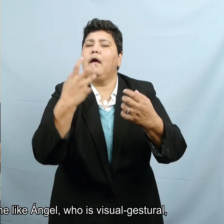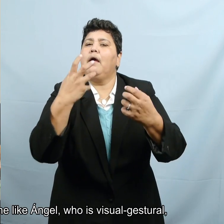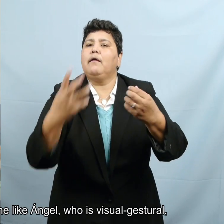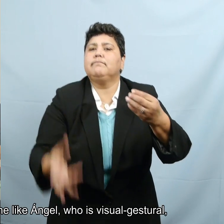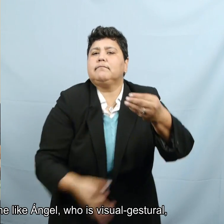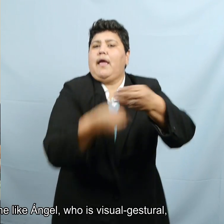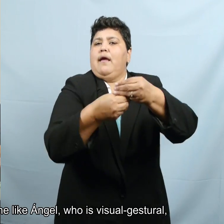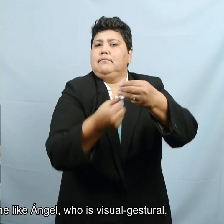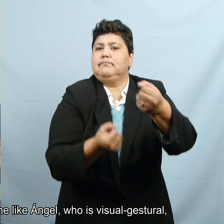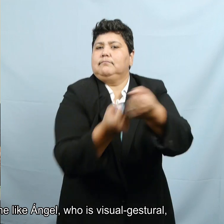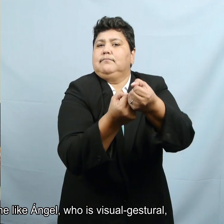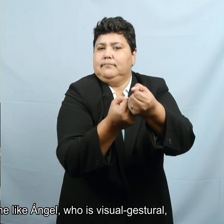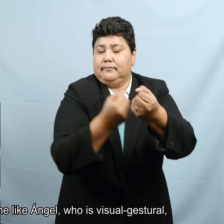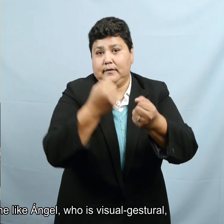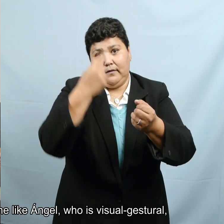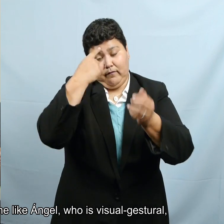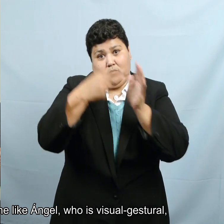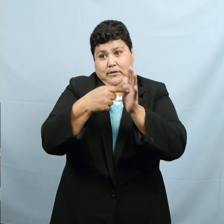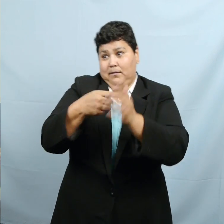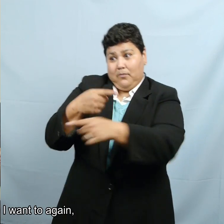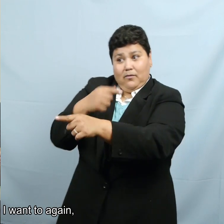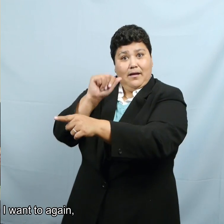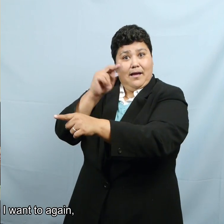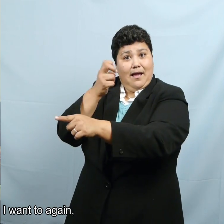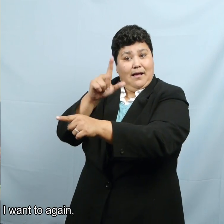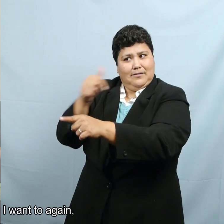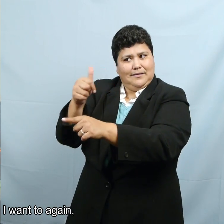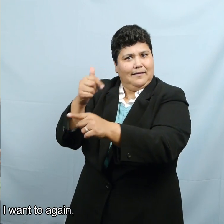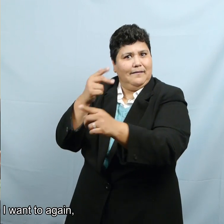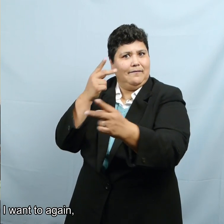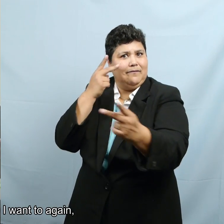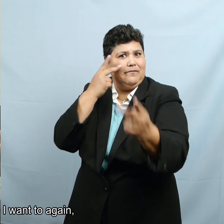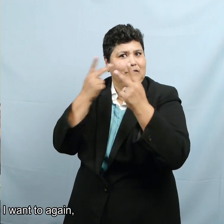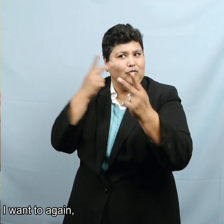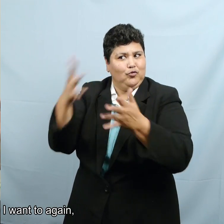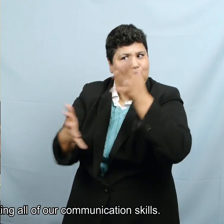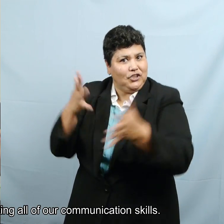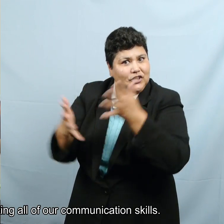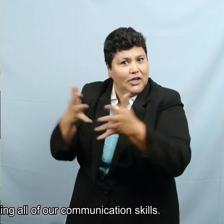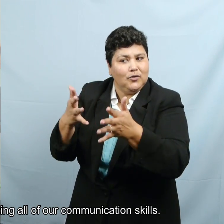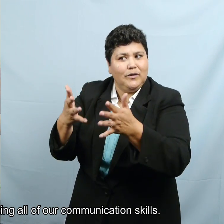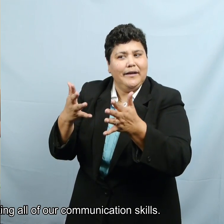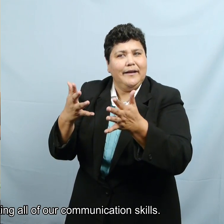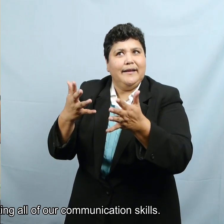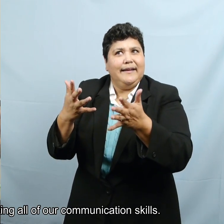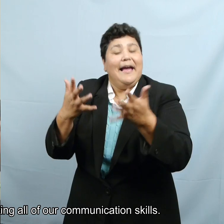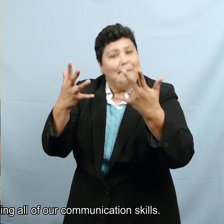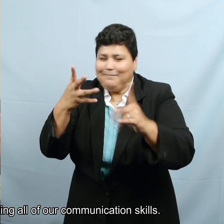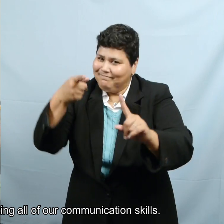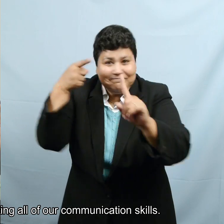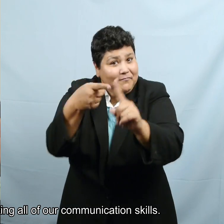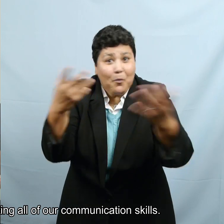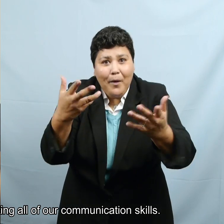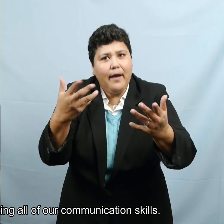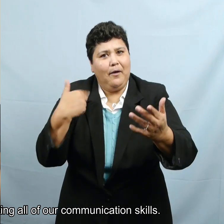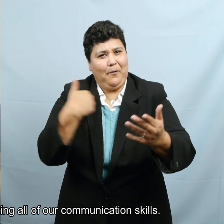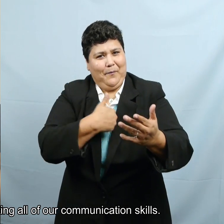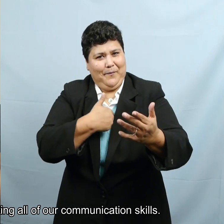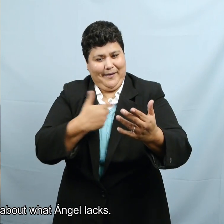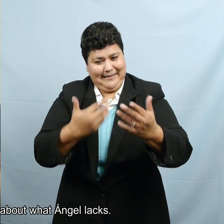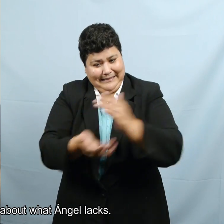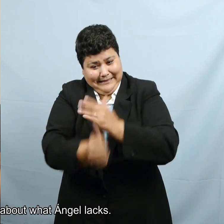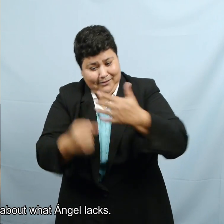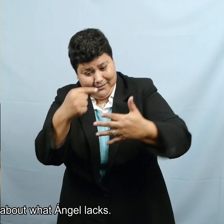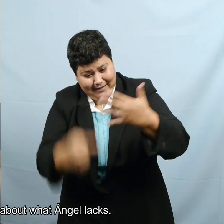especially someone like Angel who's visual gestural, I want to, again, it's about maximizing all of our